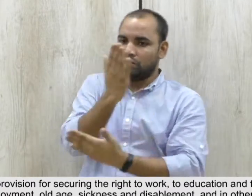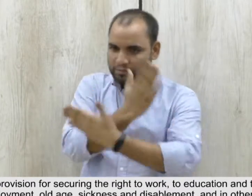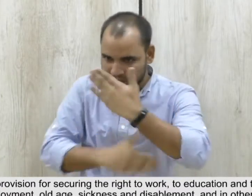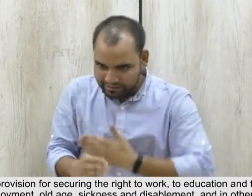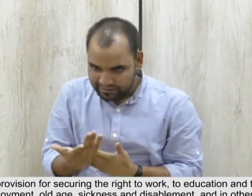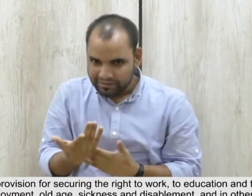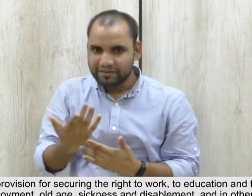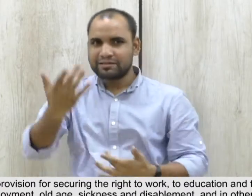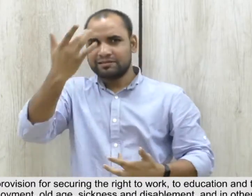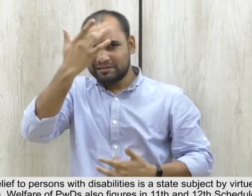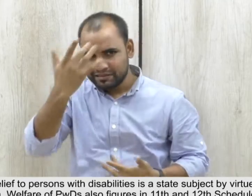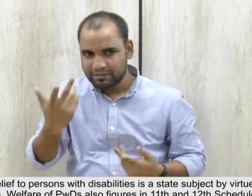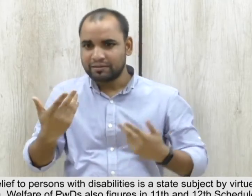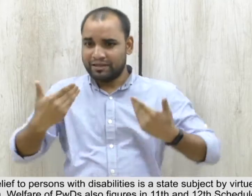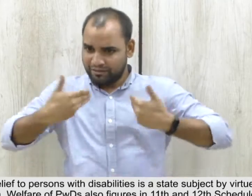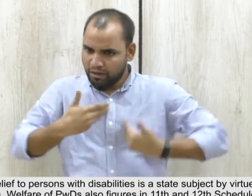of undeserved want.